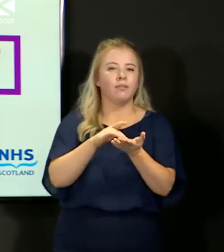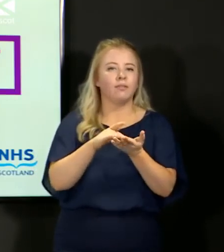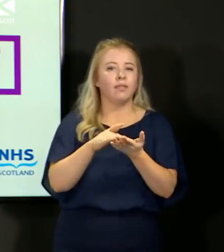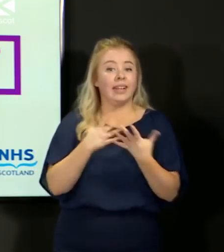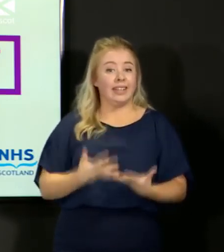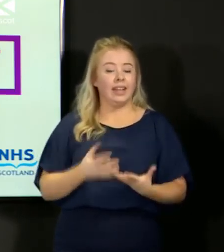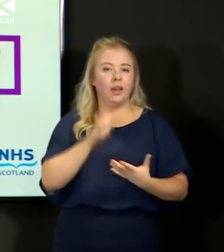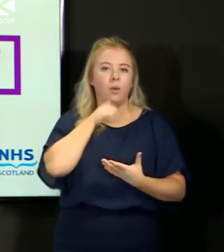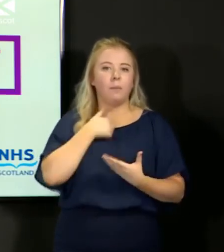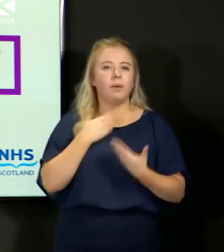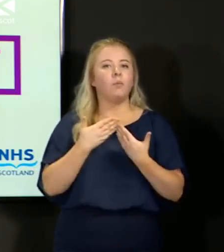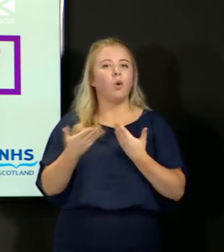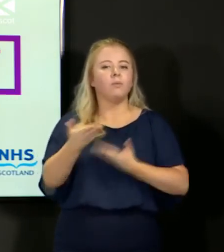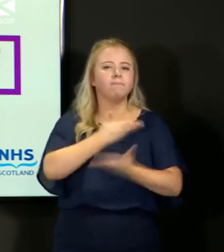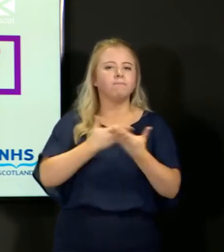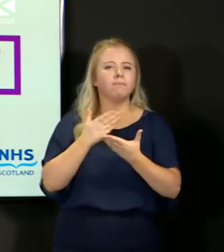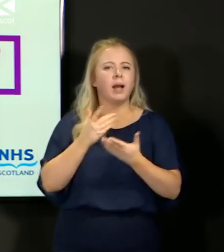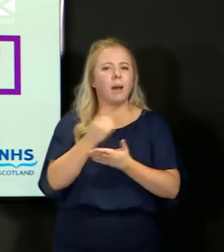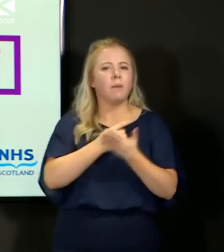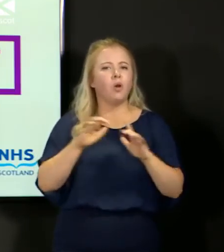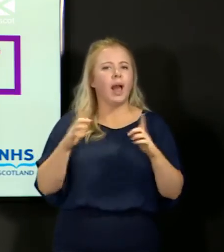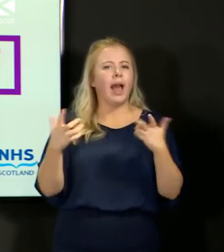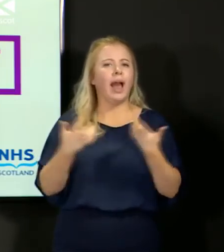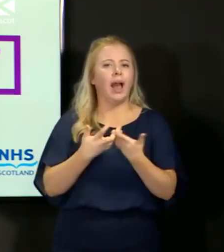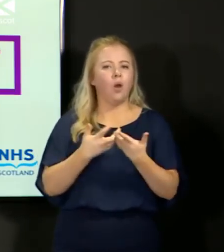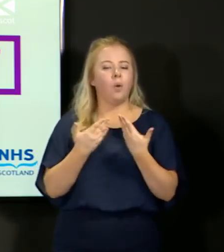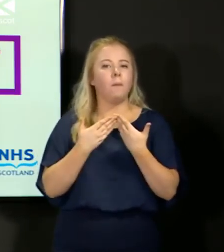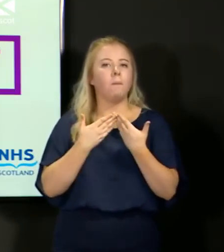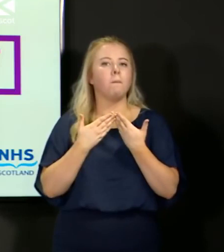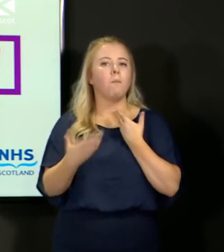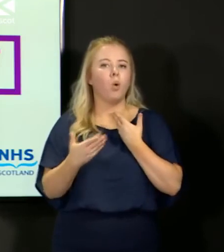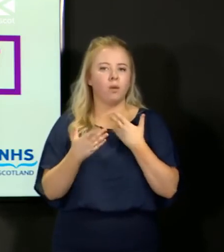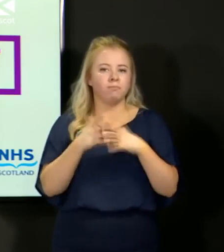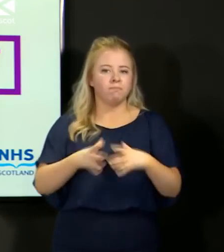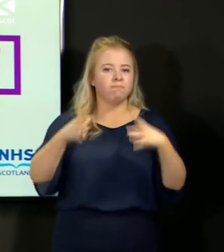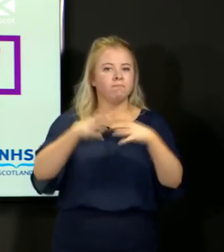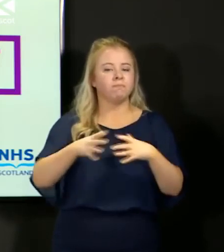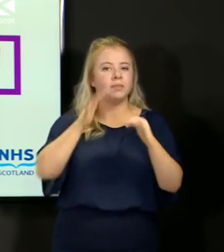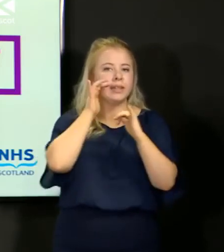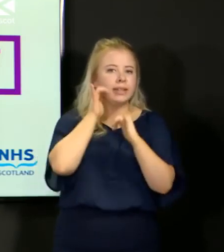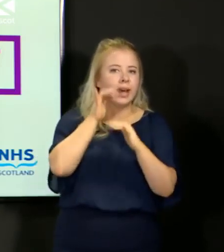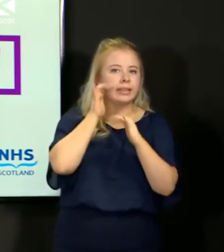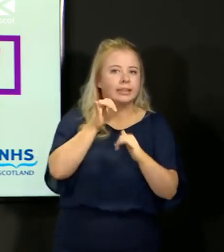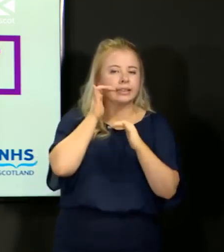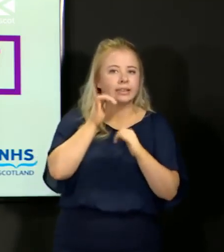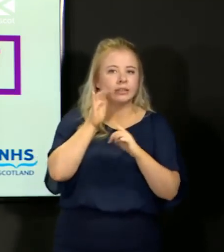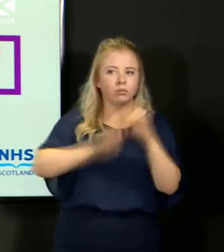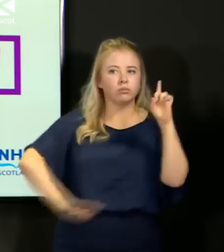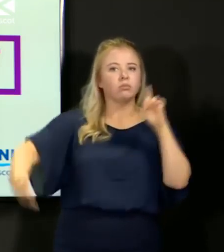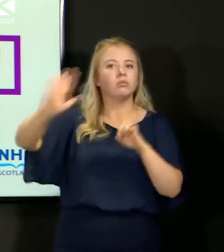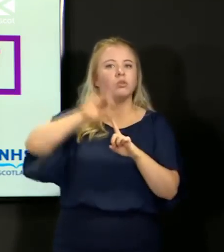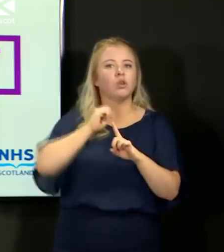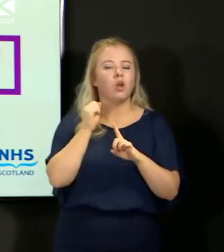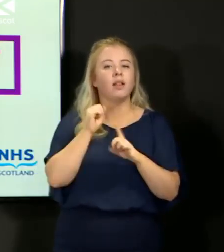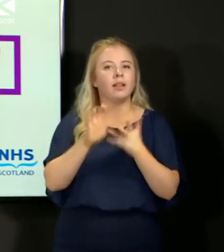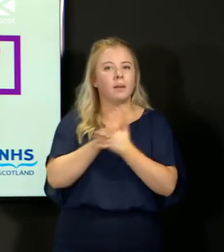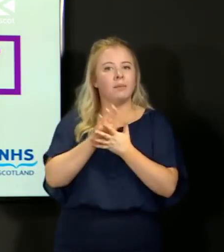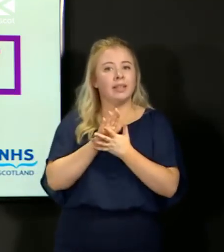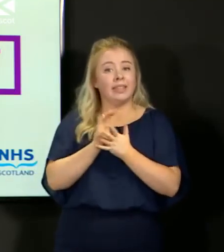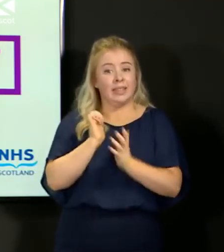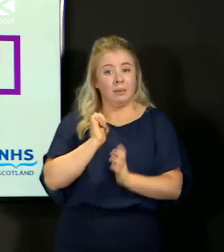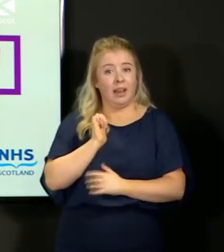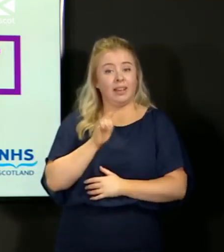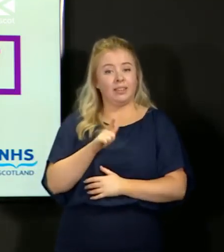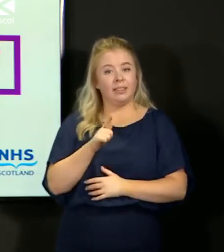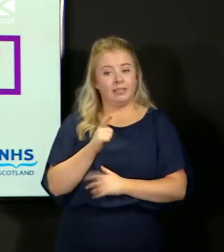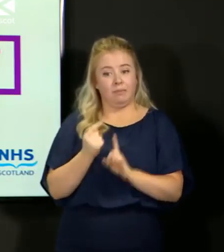conversation about how do we disperse more testing capacity across the country so that it is as near as possible